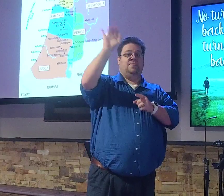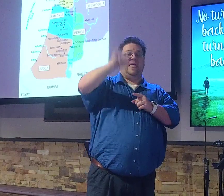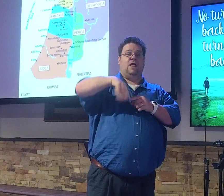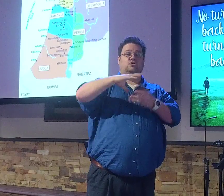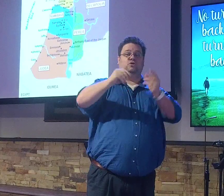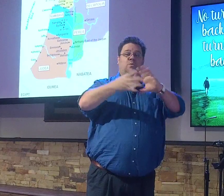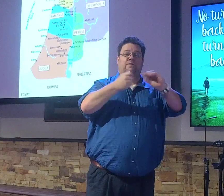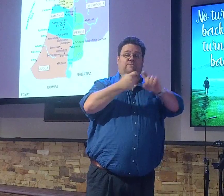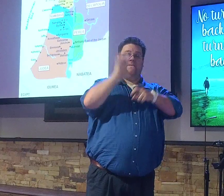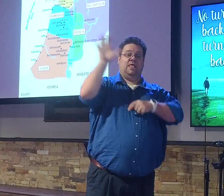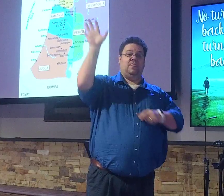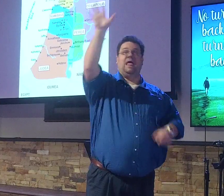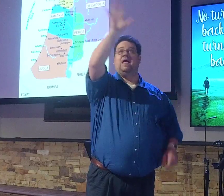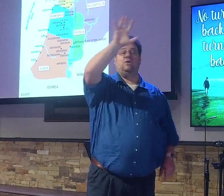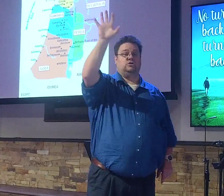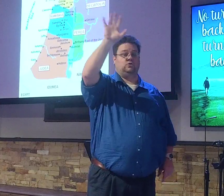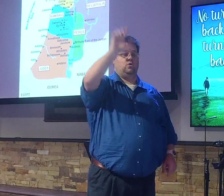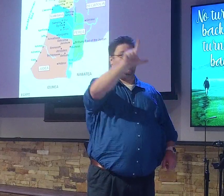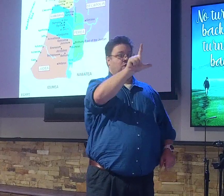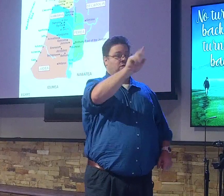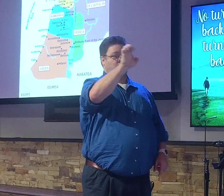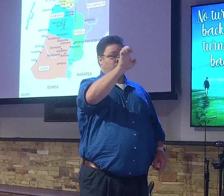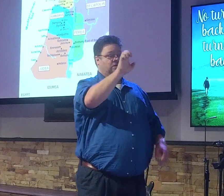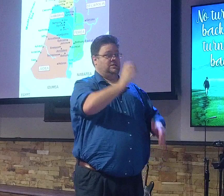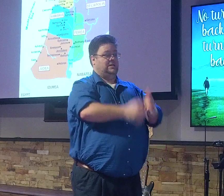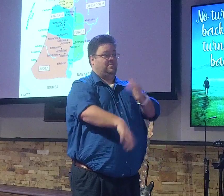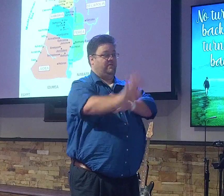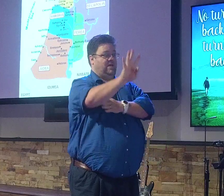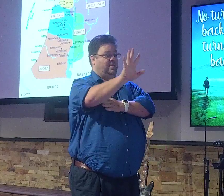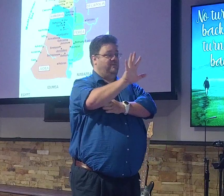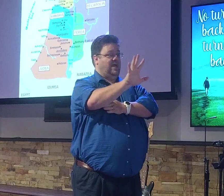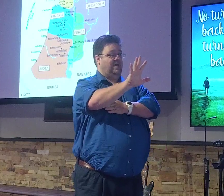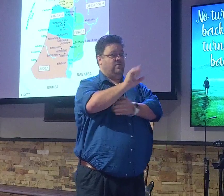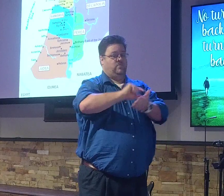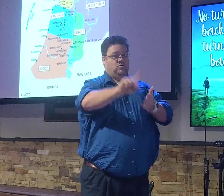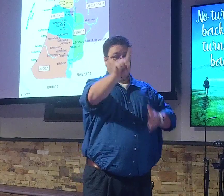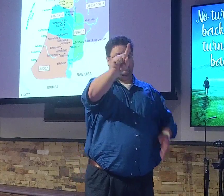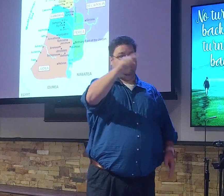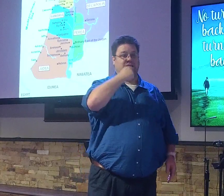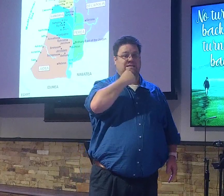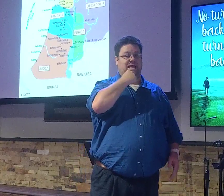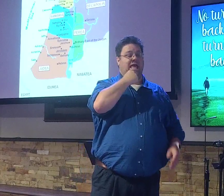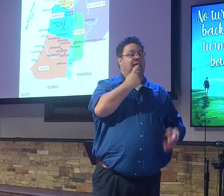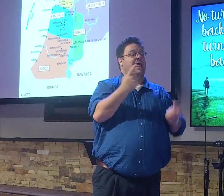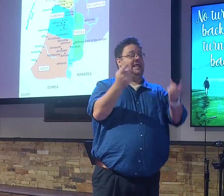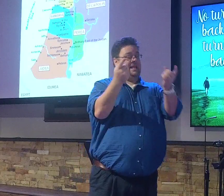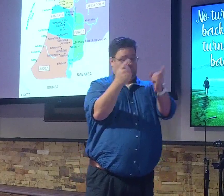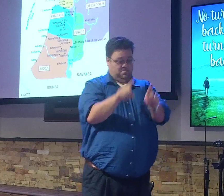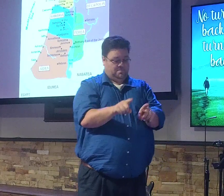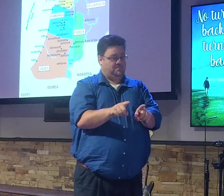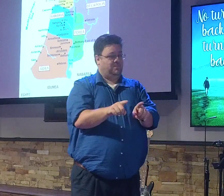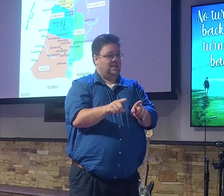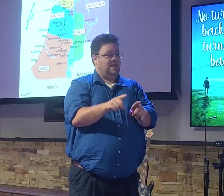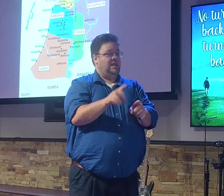from. So let's go to Luke 5, and let's read it, okay? Look at Luke 5, verse number 1. It says, it came to pass, that as the people